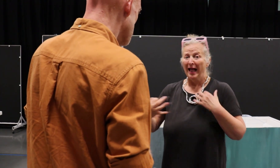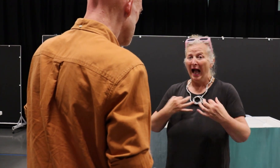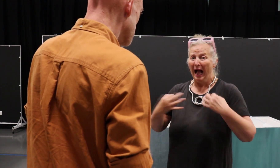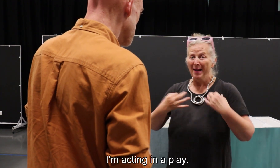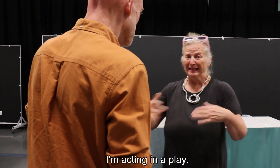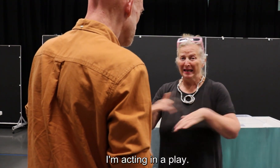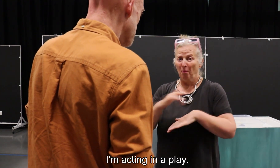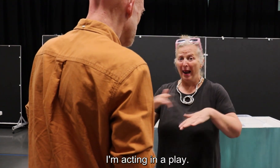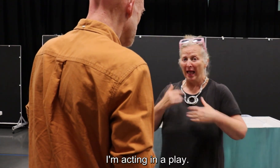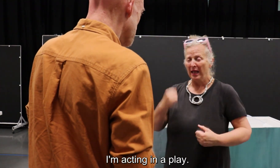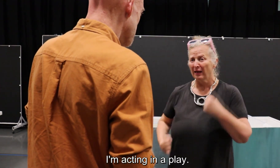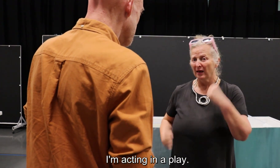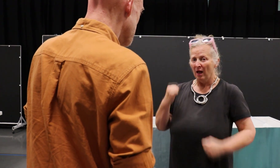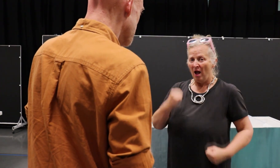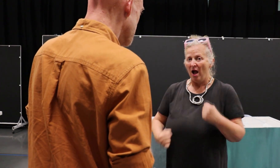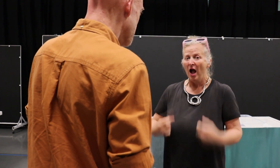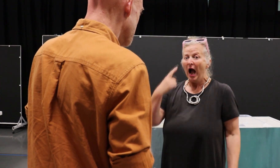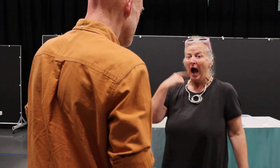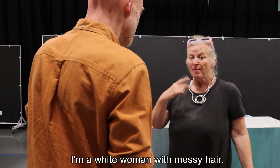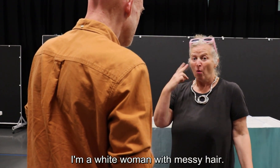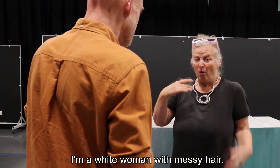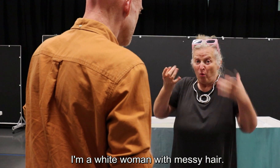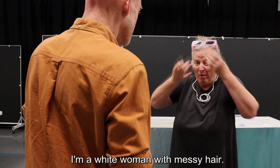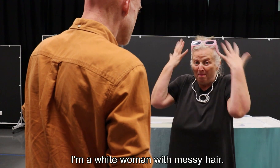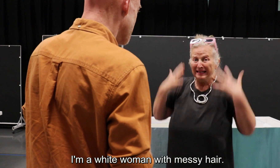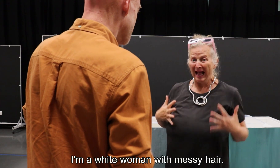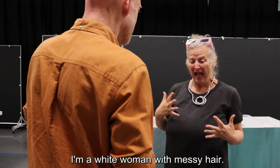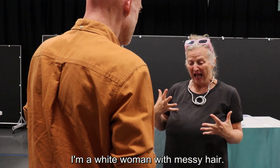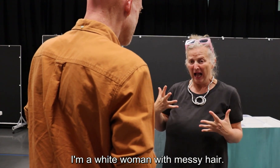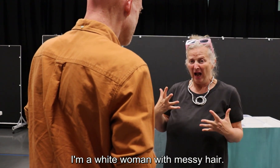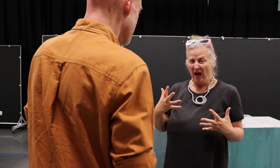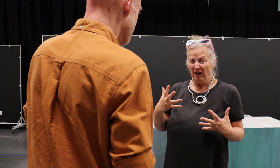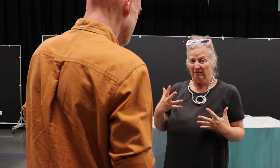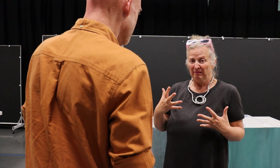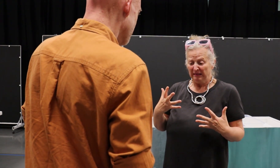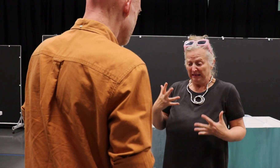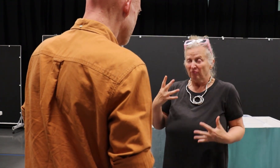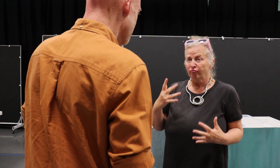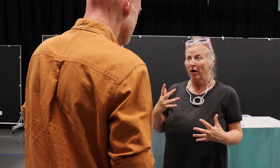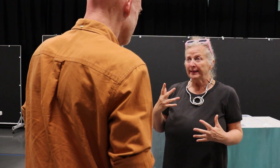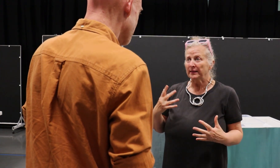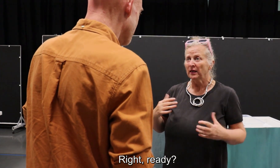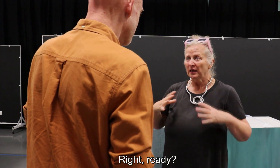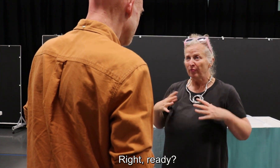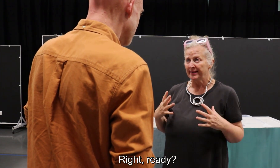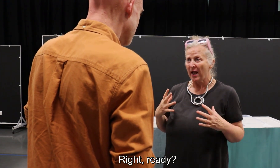I'm actually going to play. I'm a white woman with messy hair. Right, ready?